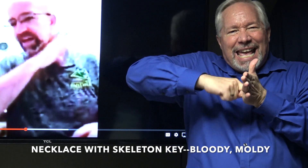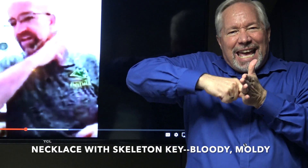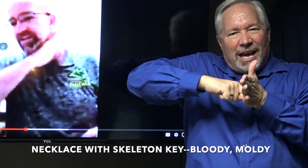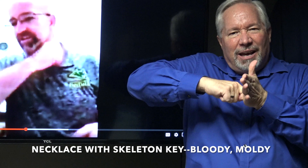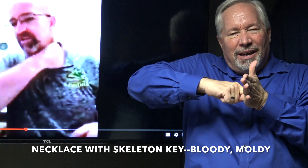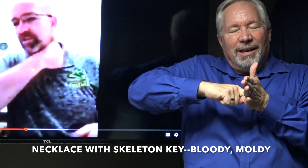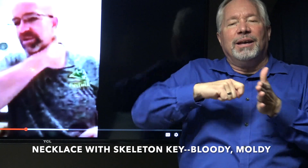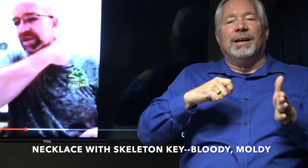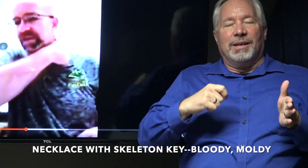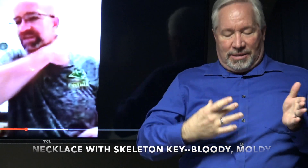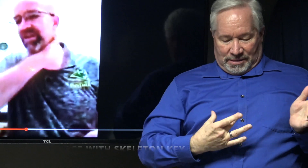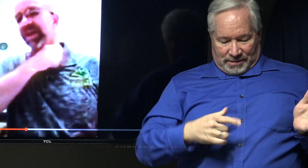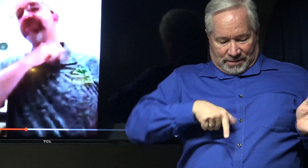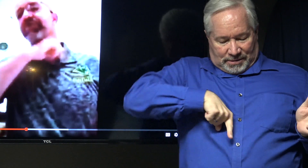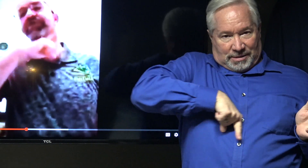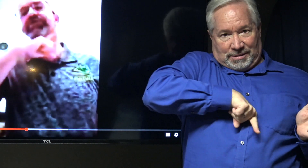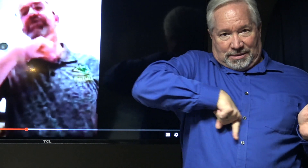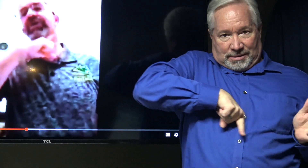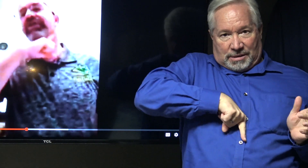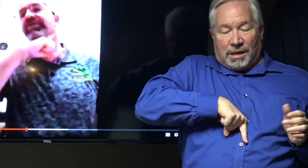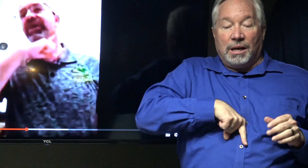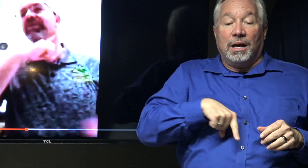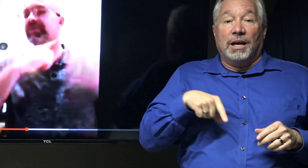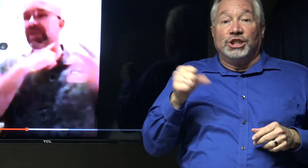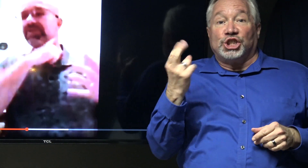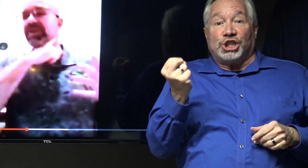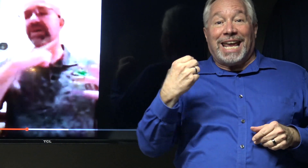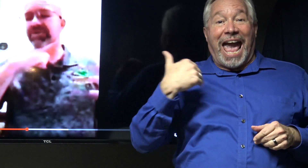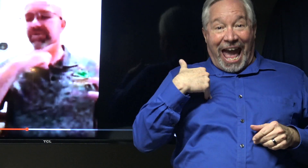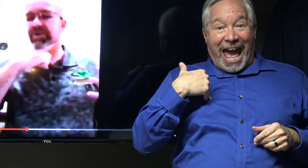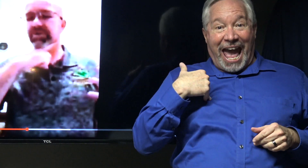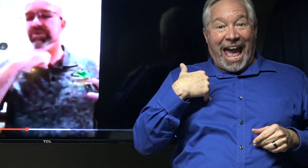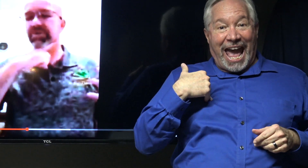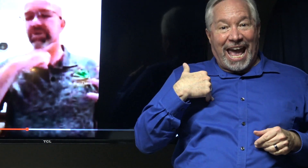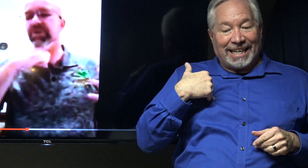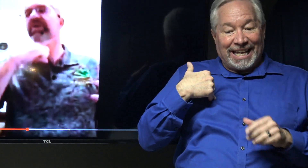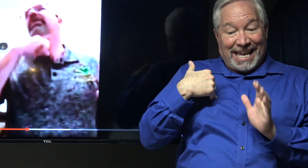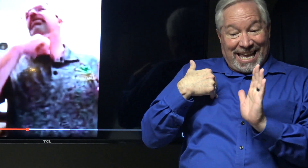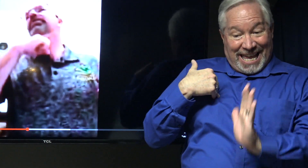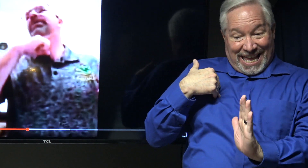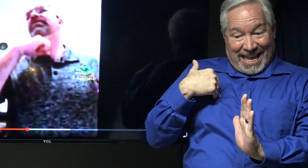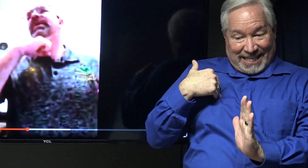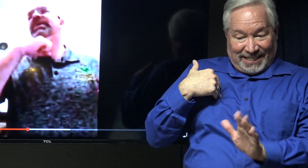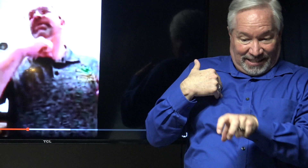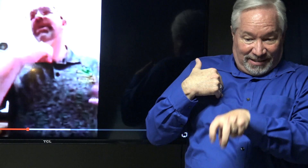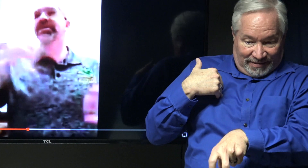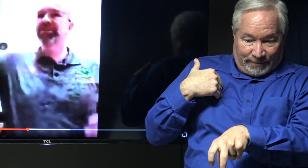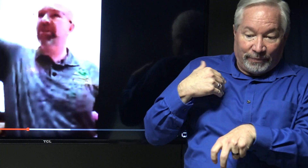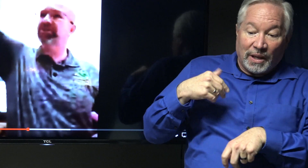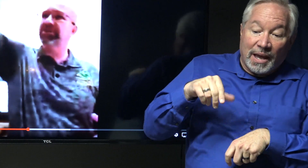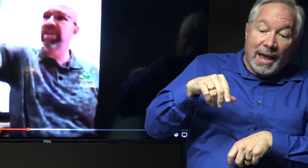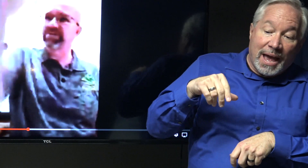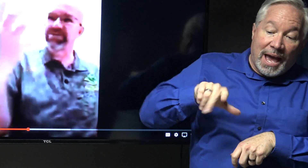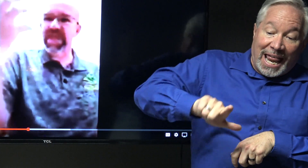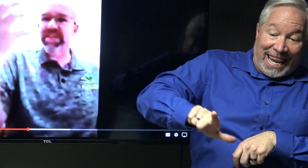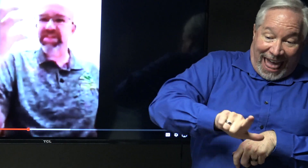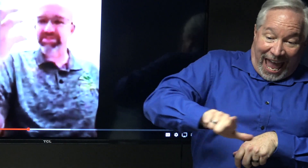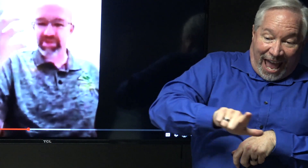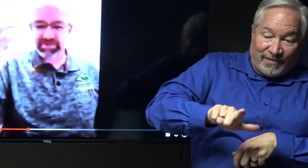she had a Roman gladius knife to the left side. It was the left side of his throat. So, holding his head back like that. And the skeleton key was dangling